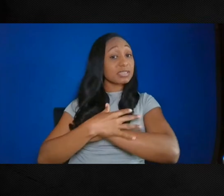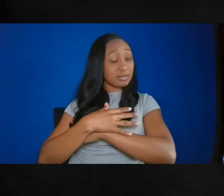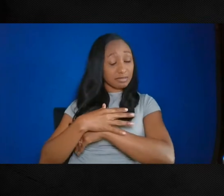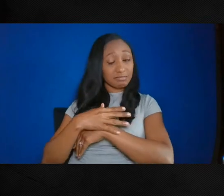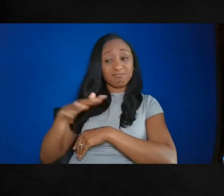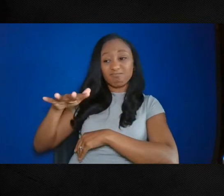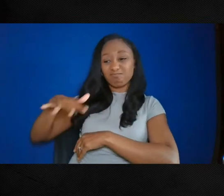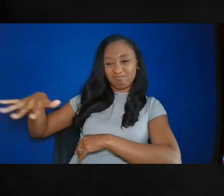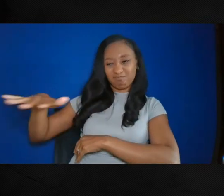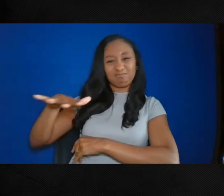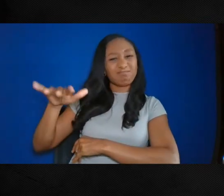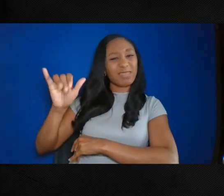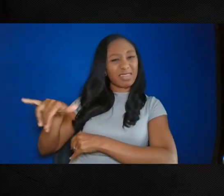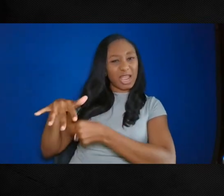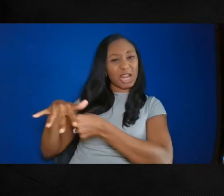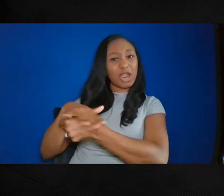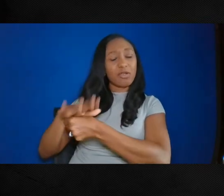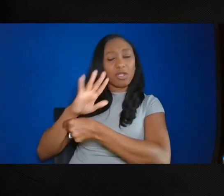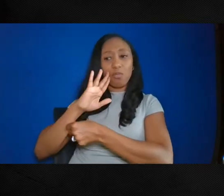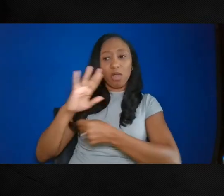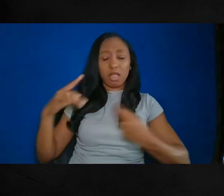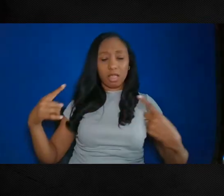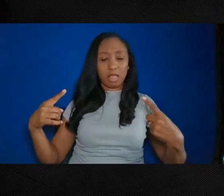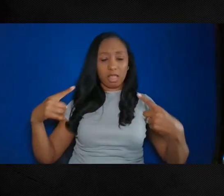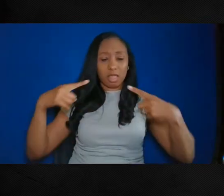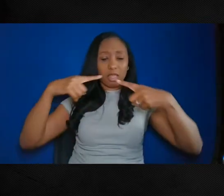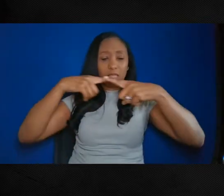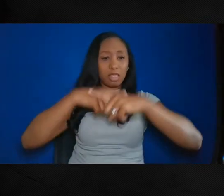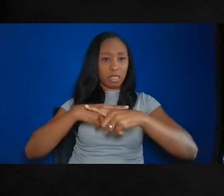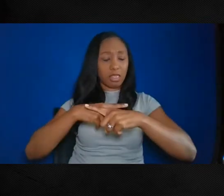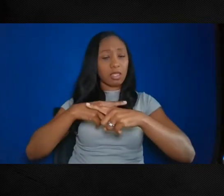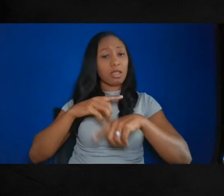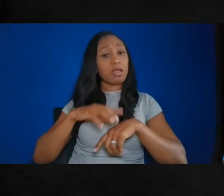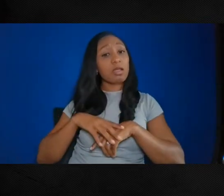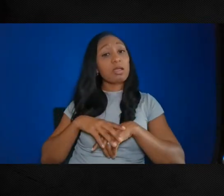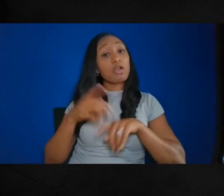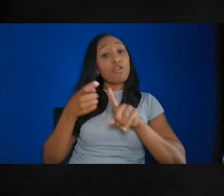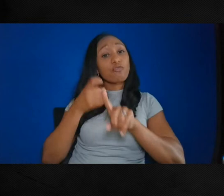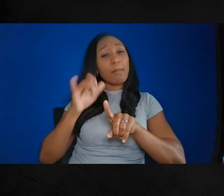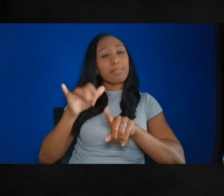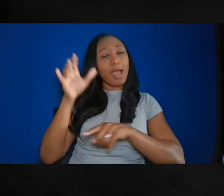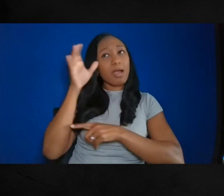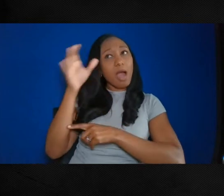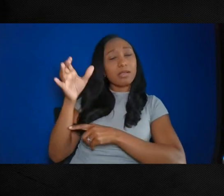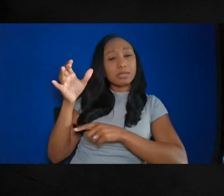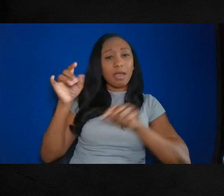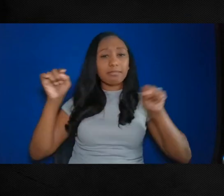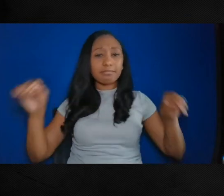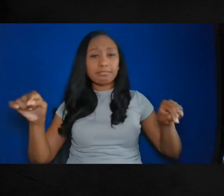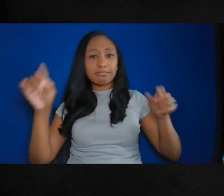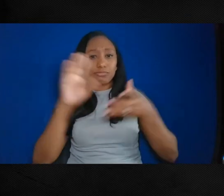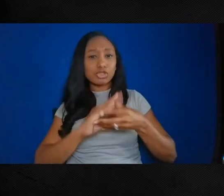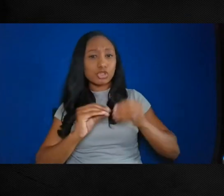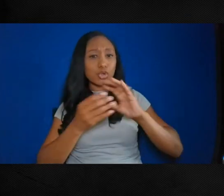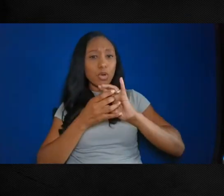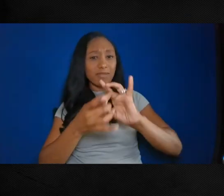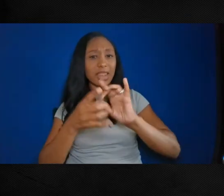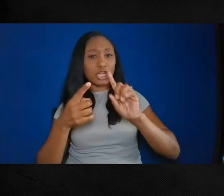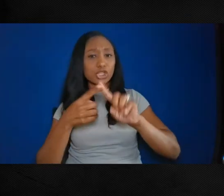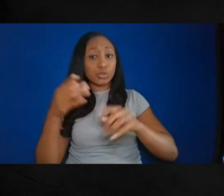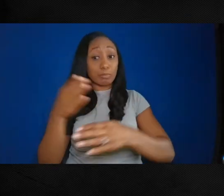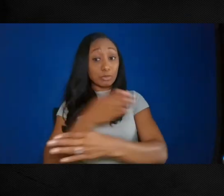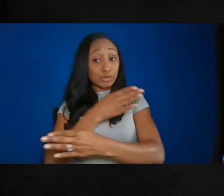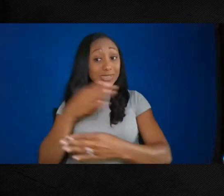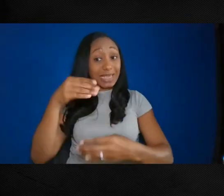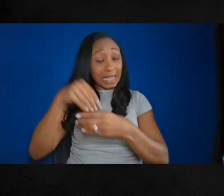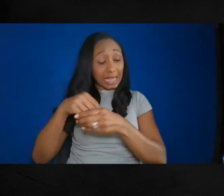Chesapeake Bay intersect. From that latitude and longitude, the story of music in